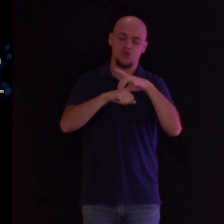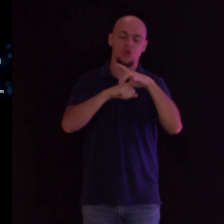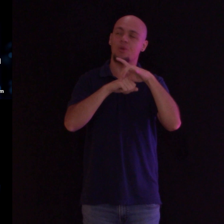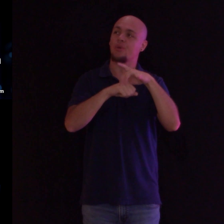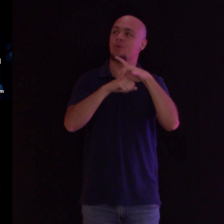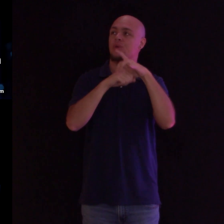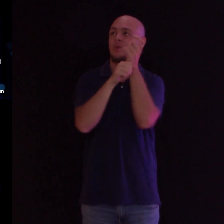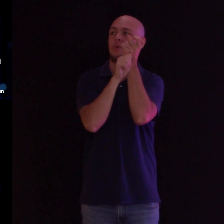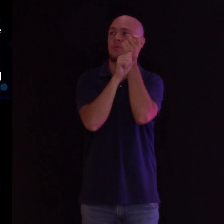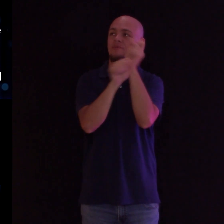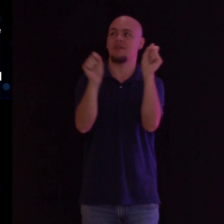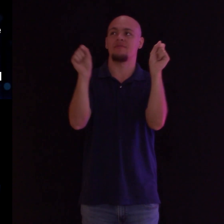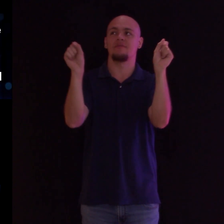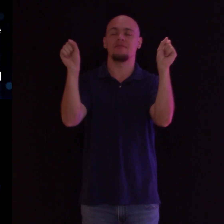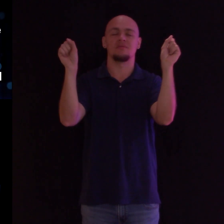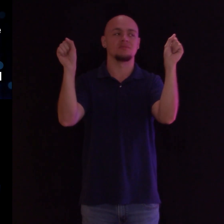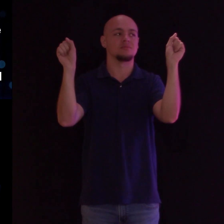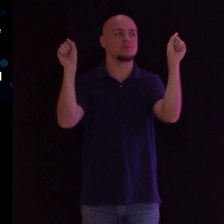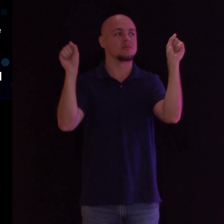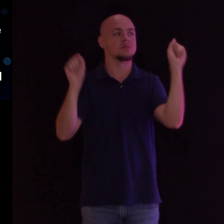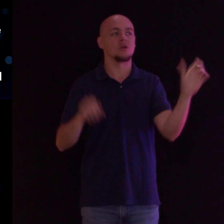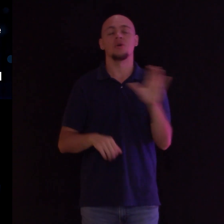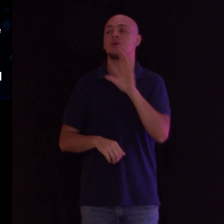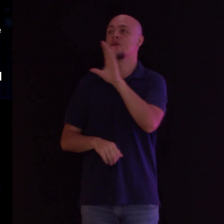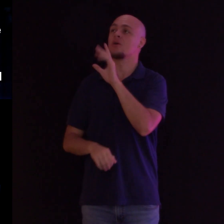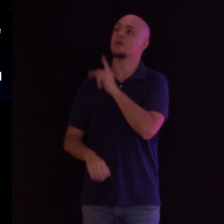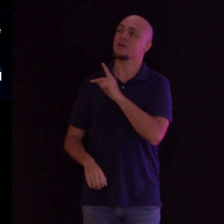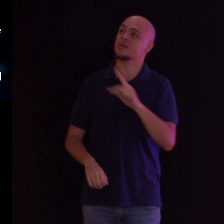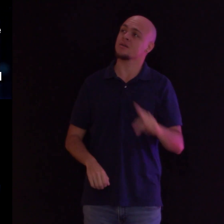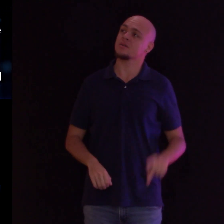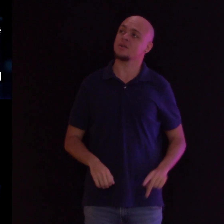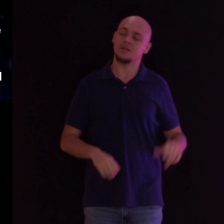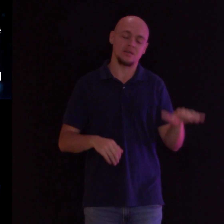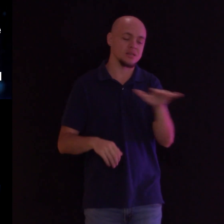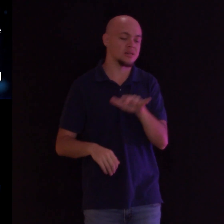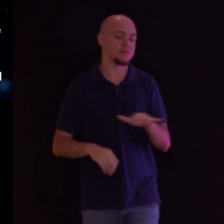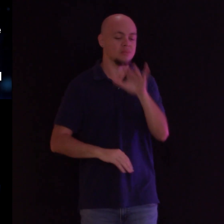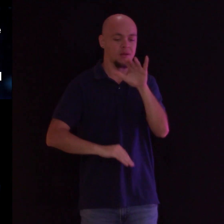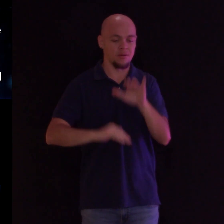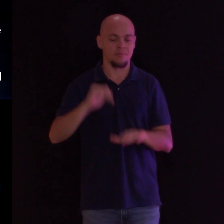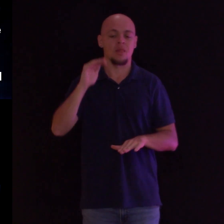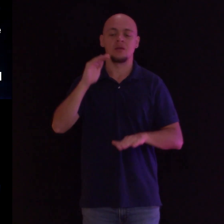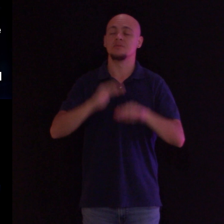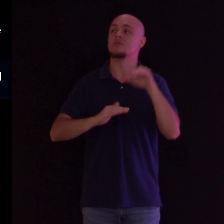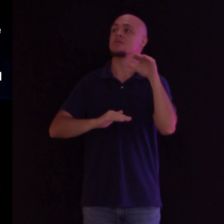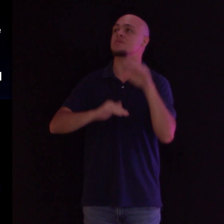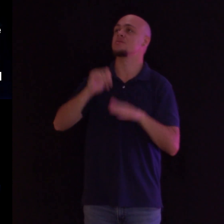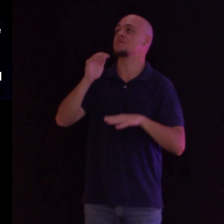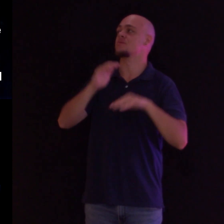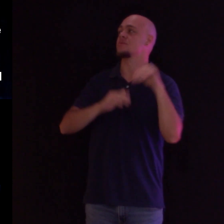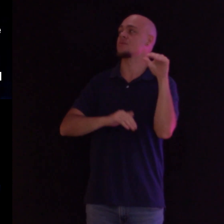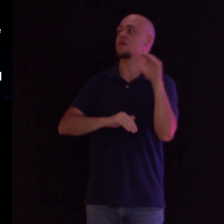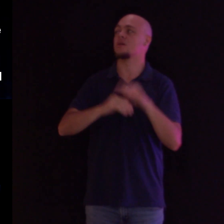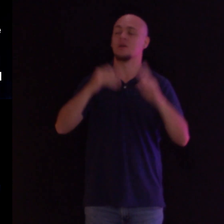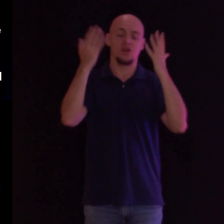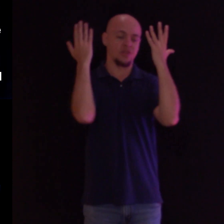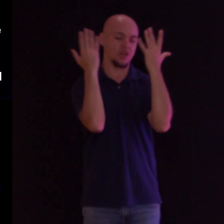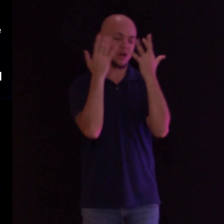Build your kingdom here, let the darkness